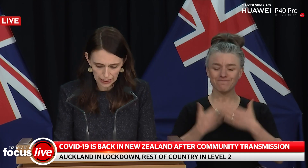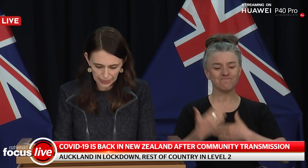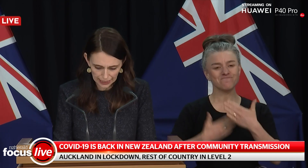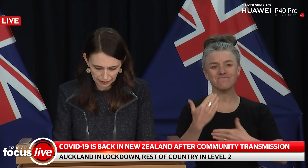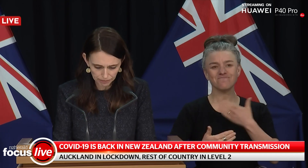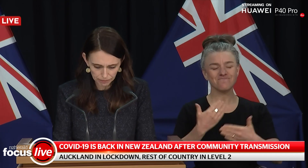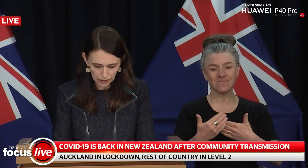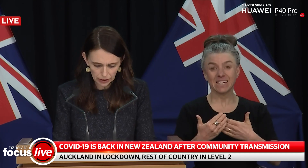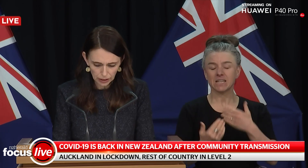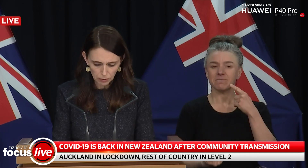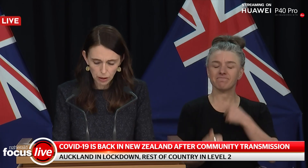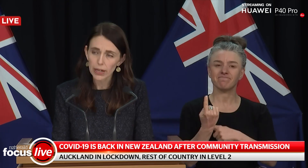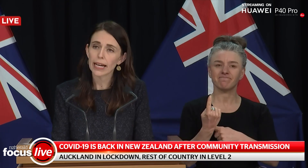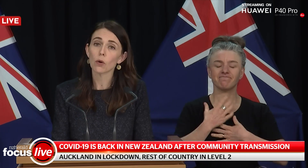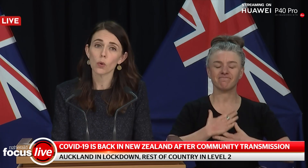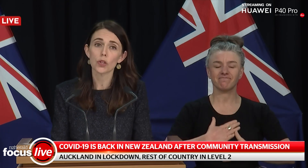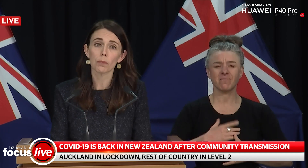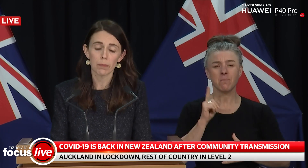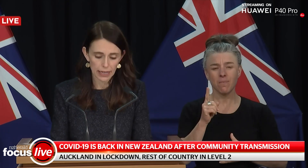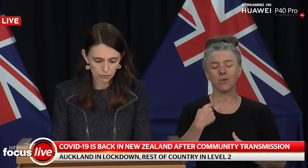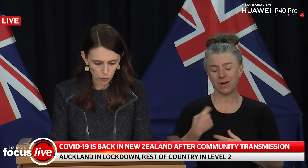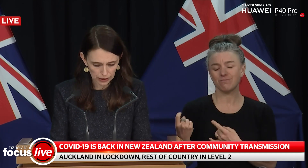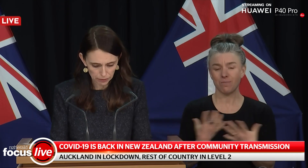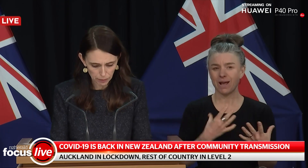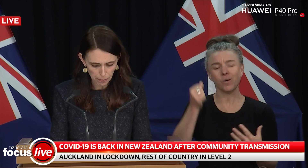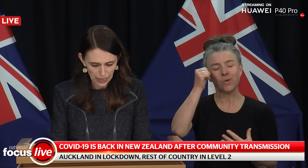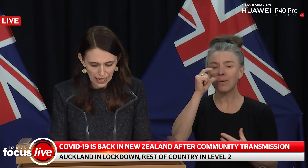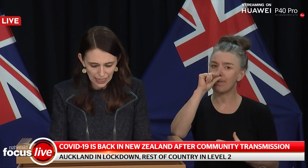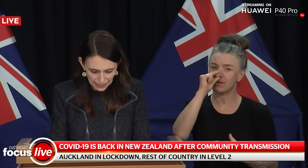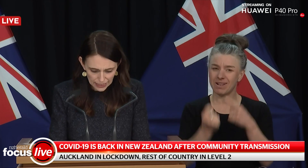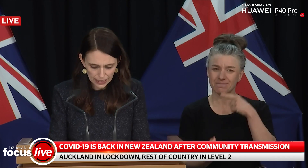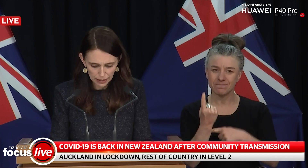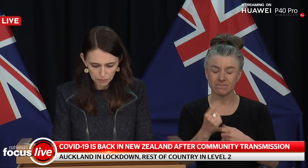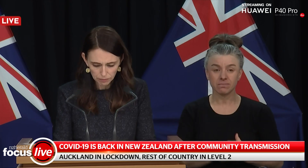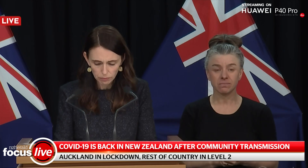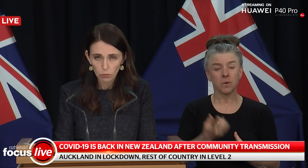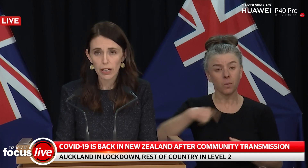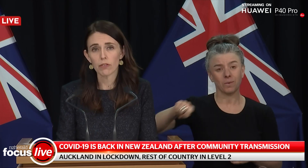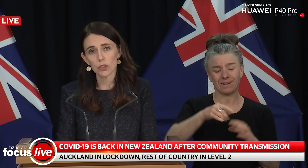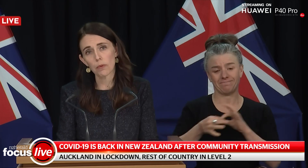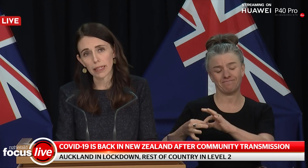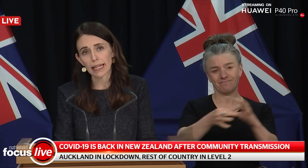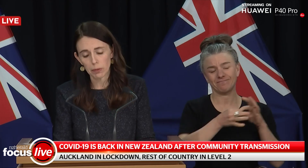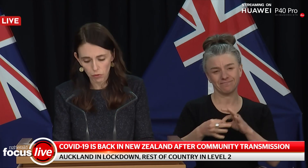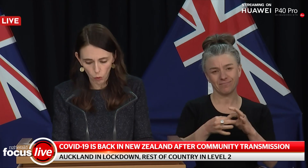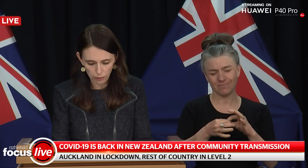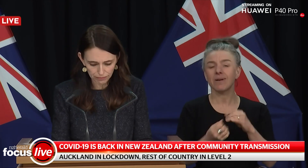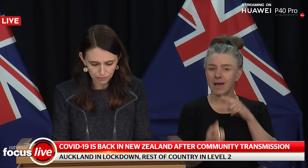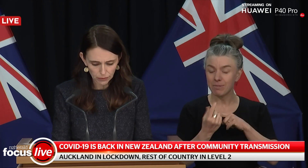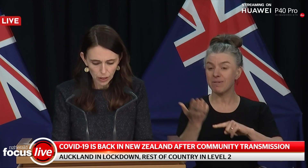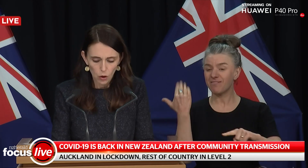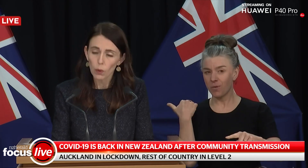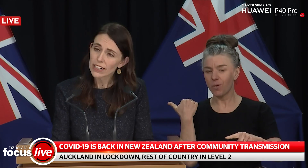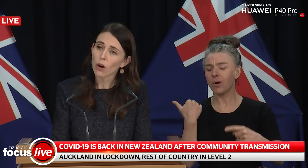position again, but we had also prepared for it. And as a team, we have also been here before.